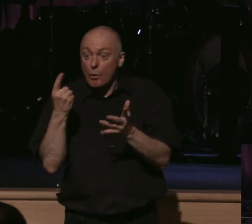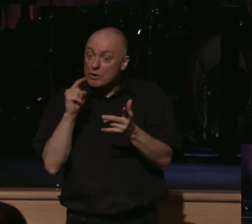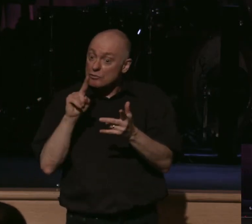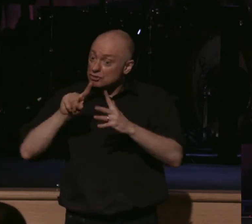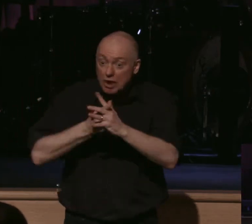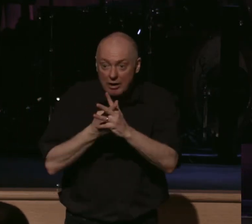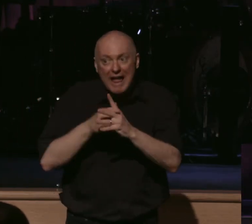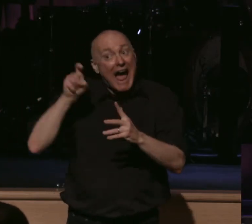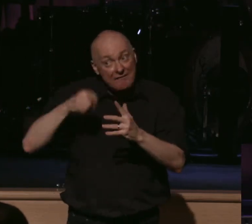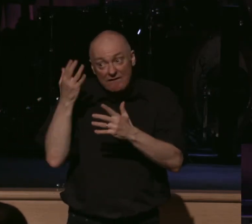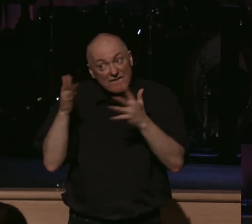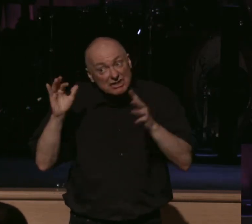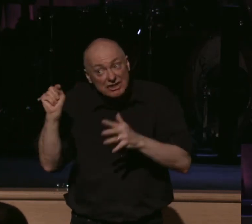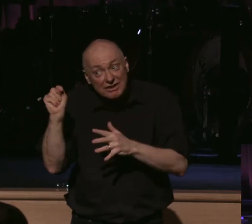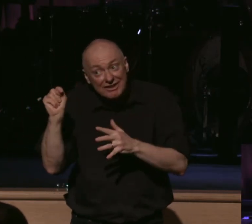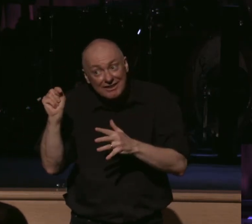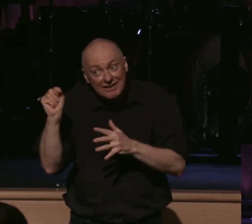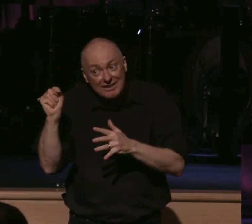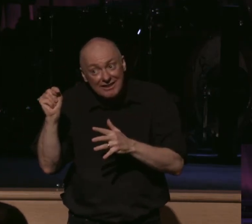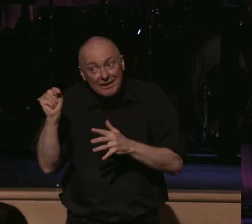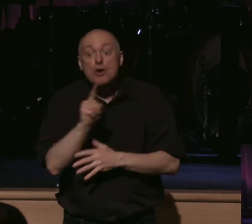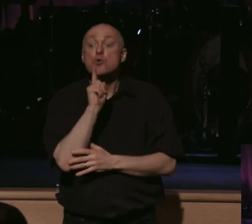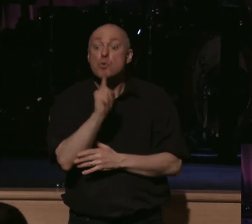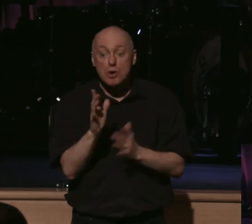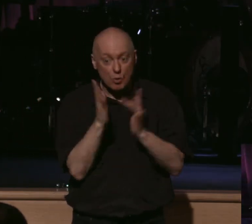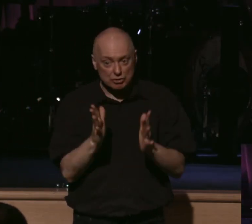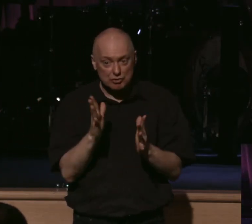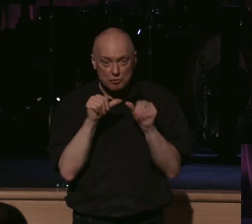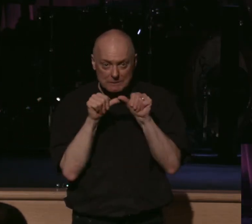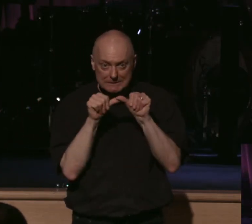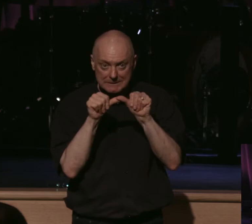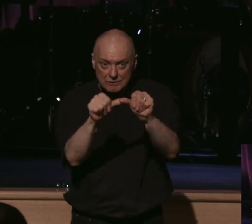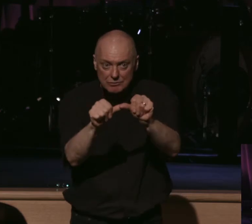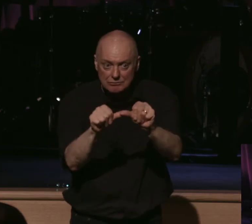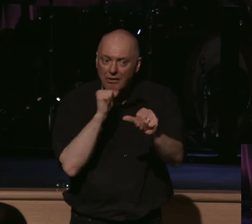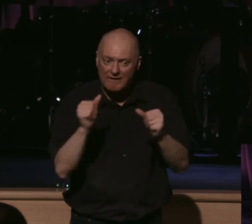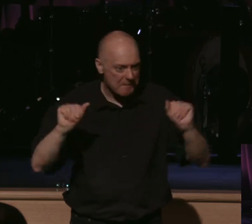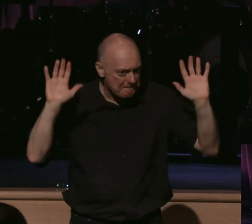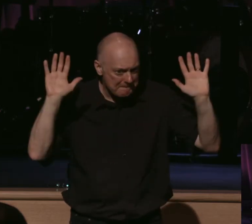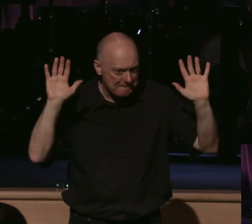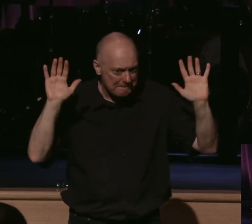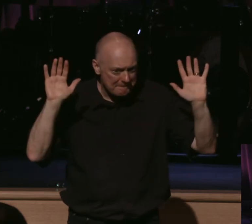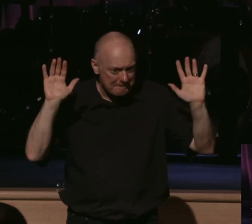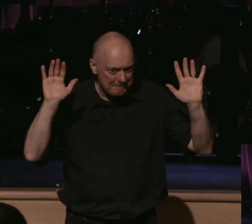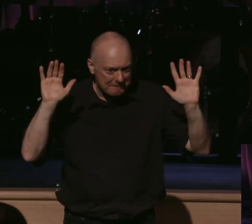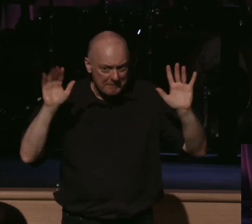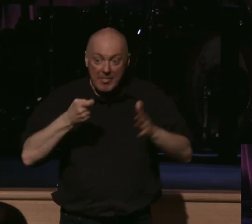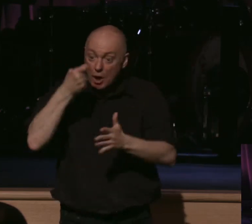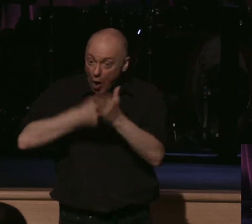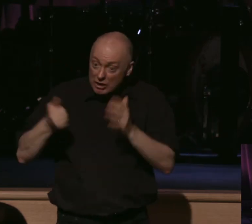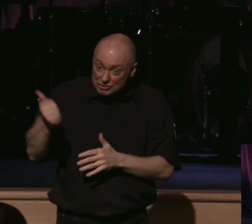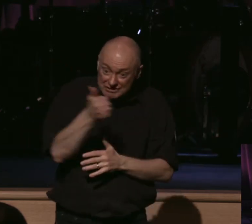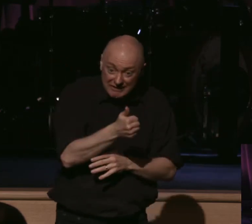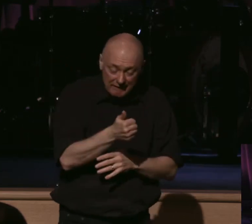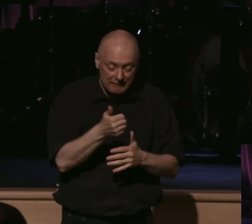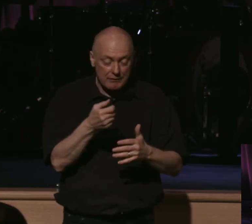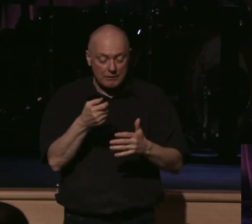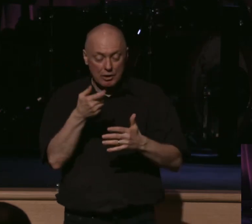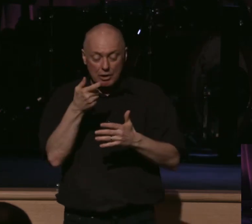it. And those who are real do and will. The cost of self, the cost of suffering. And thirdly and